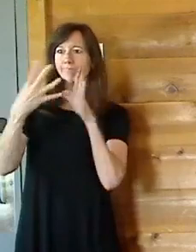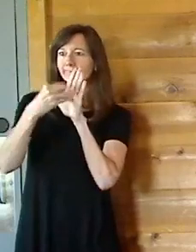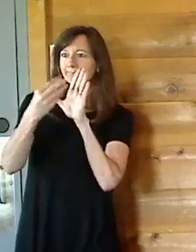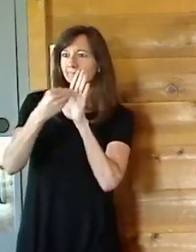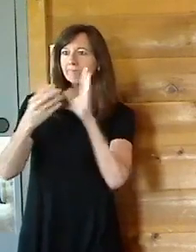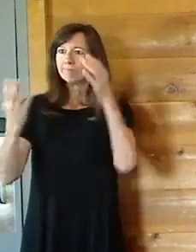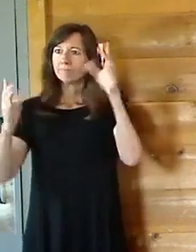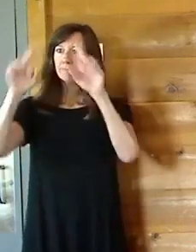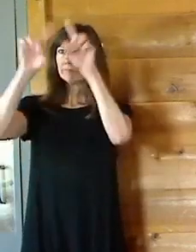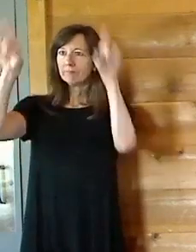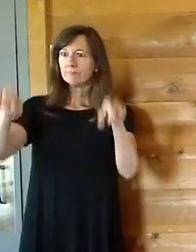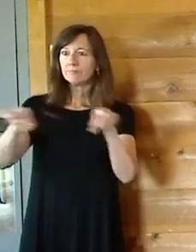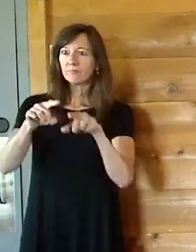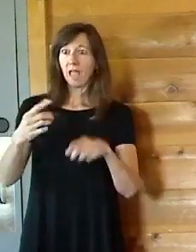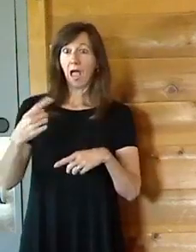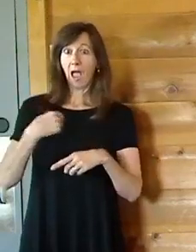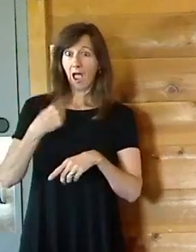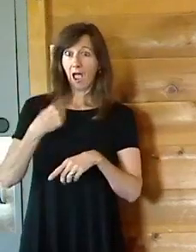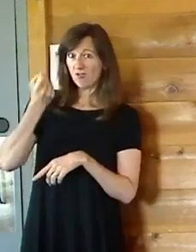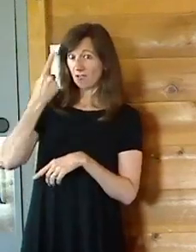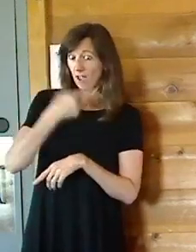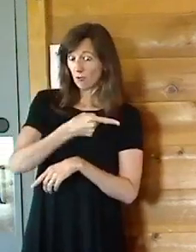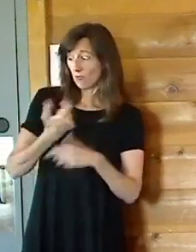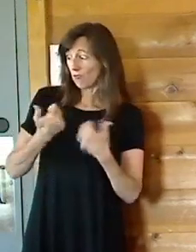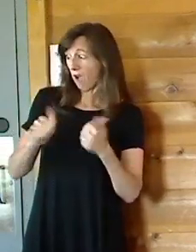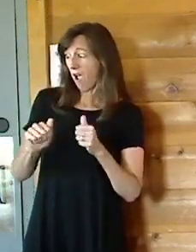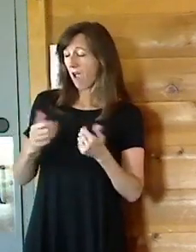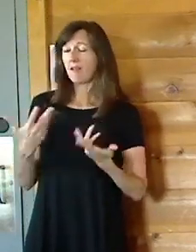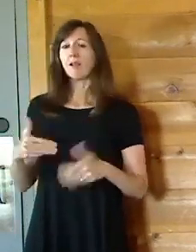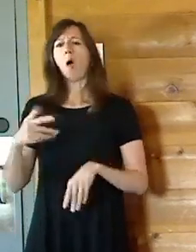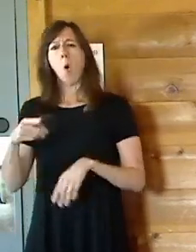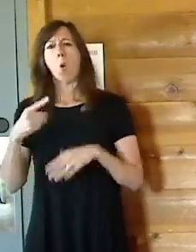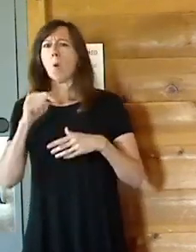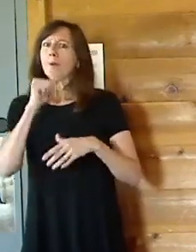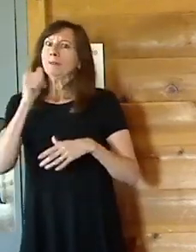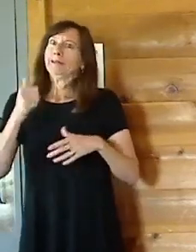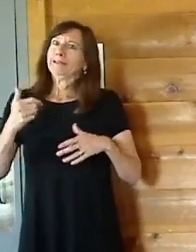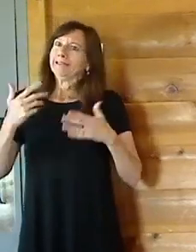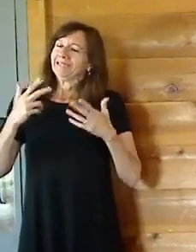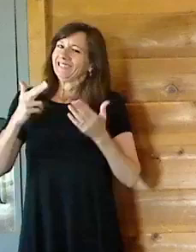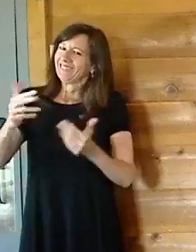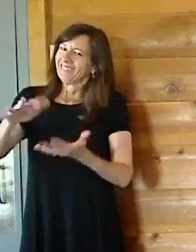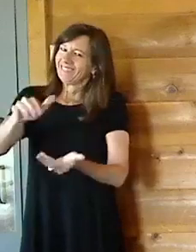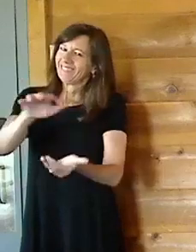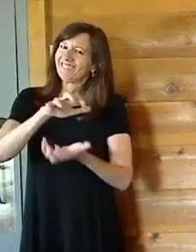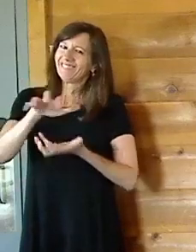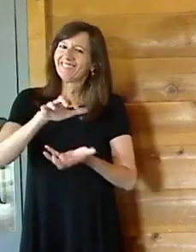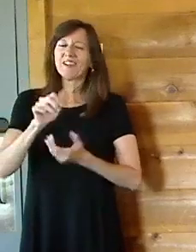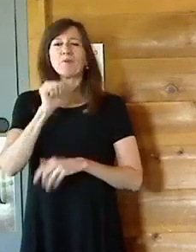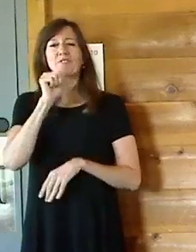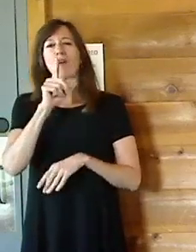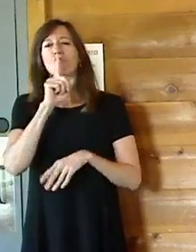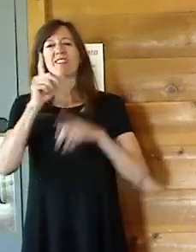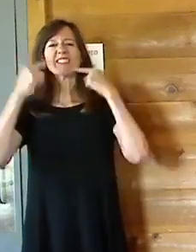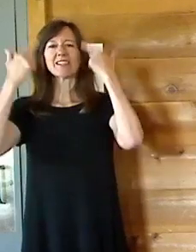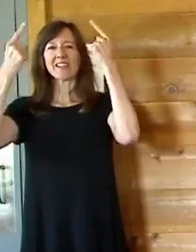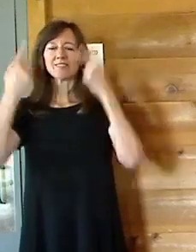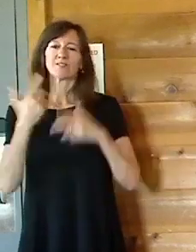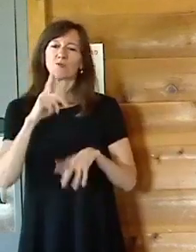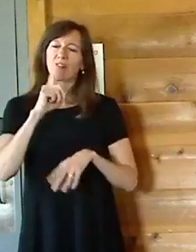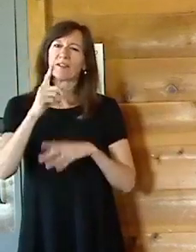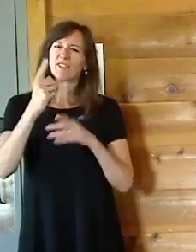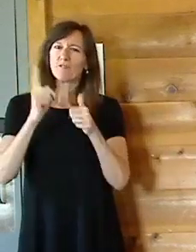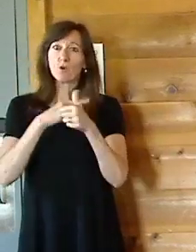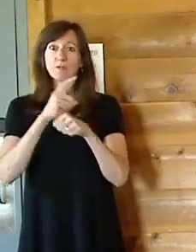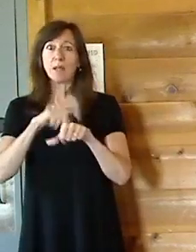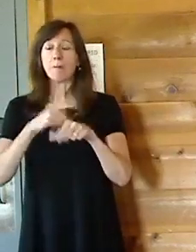How did you do? I wasn't too successful in my first flight, my first take off. I did try out one of the simulators, which